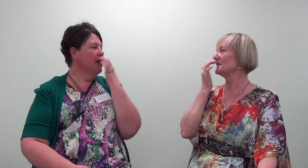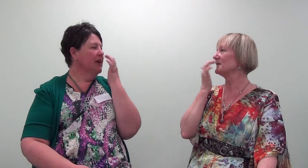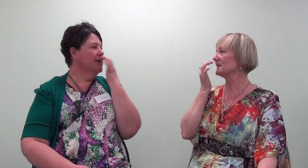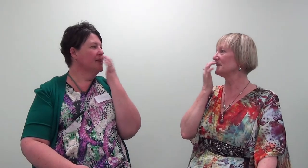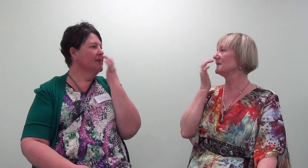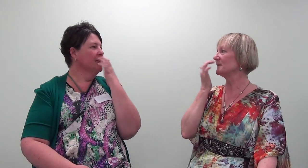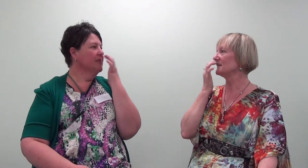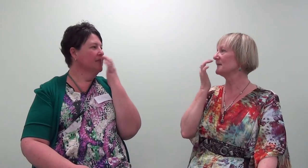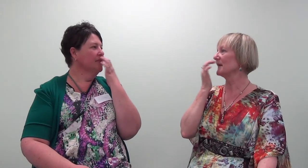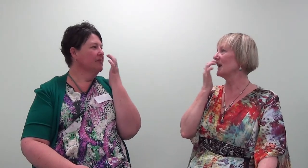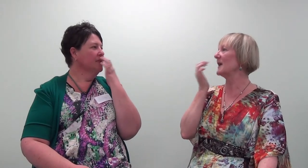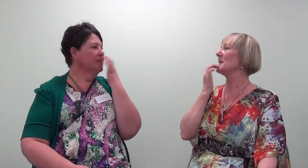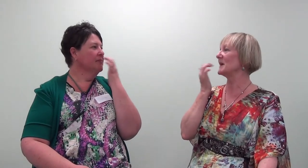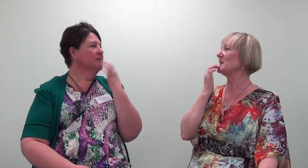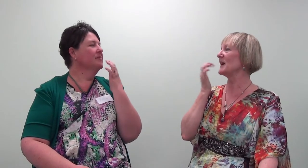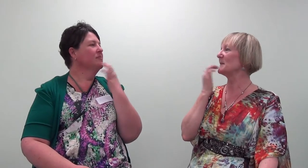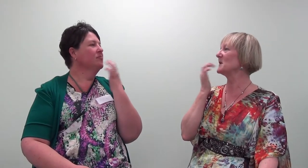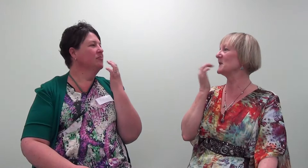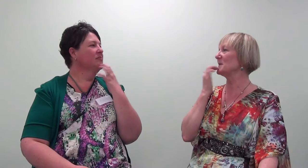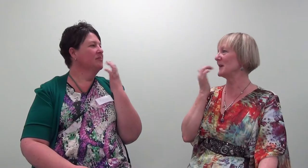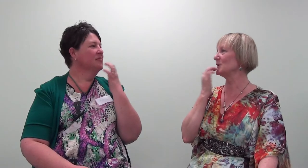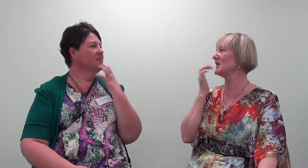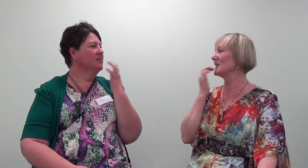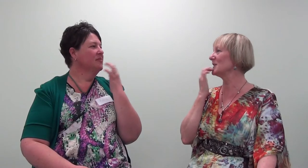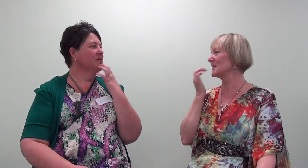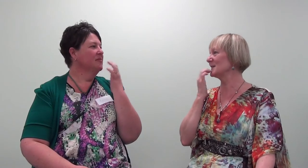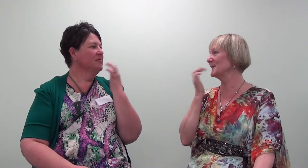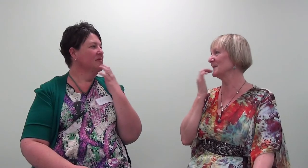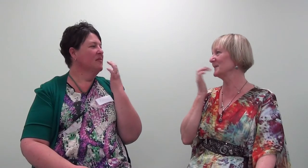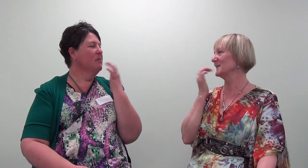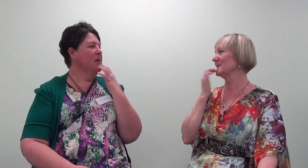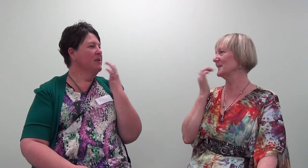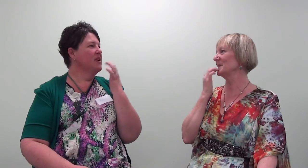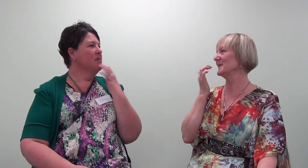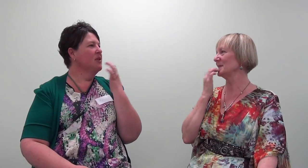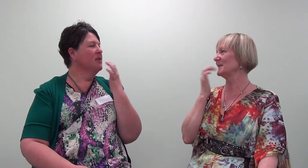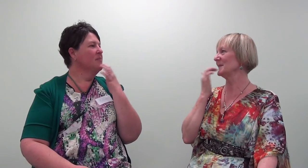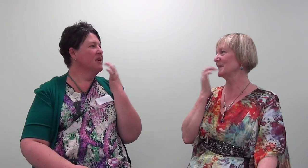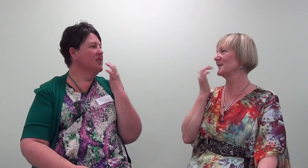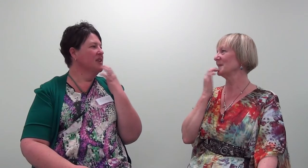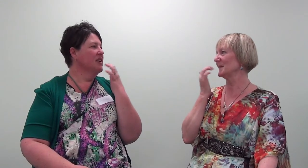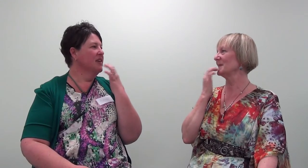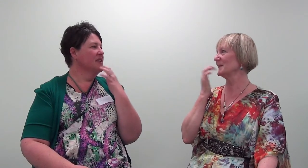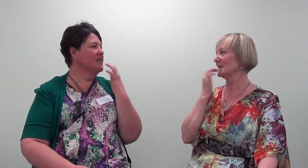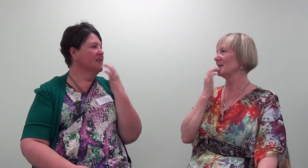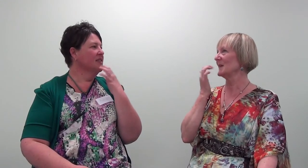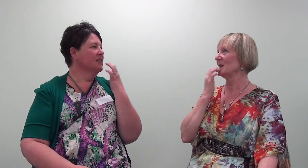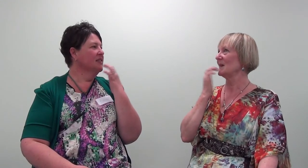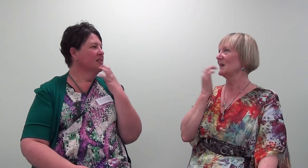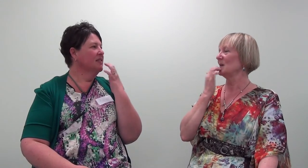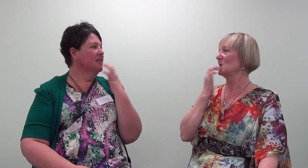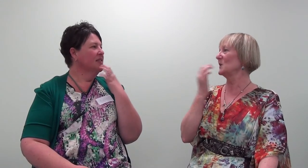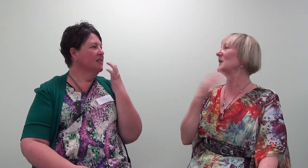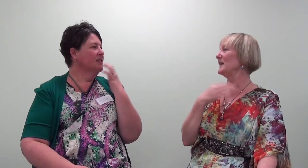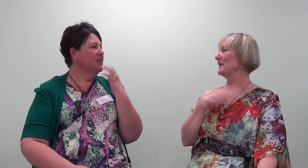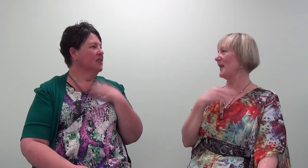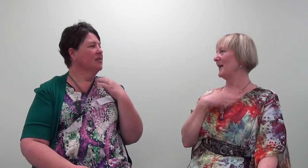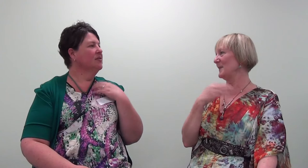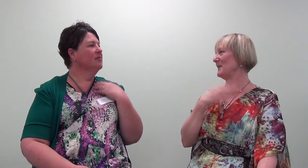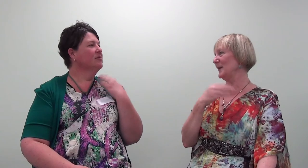And guess. And maybe tapping on the imagining and guessing. Maybe tapping on the imagining and guessing. We'll clear that memory